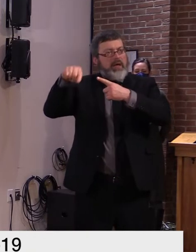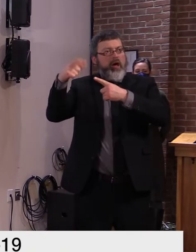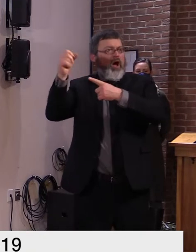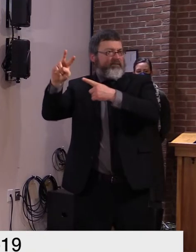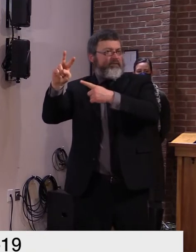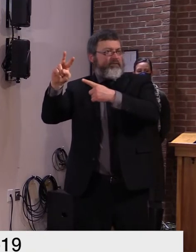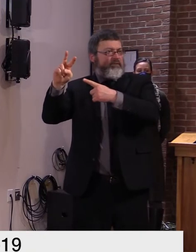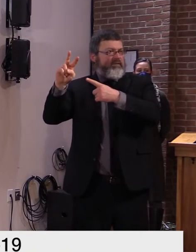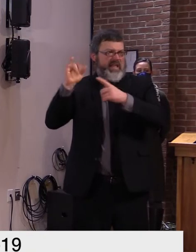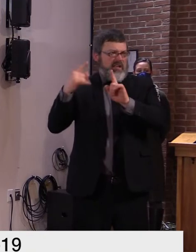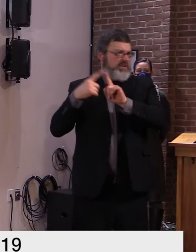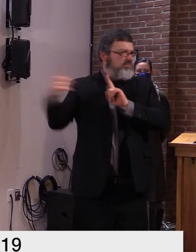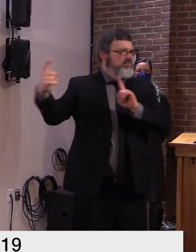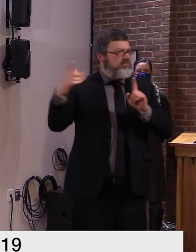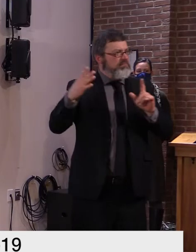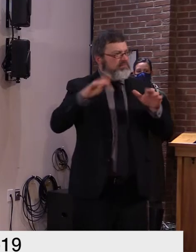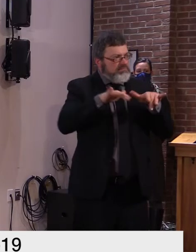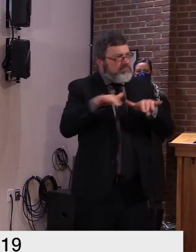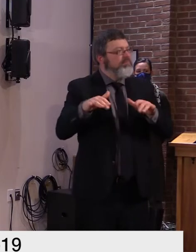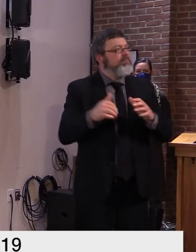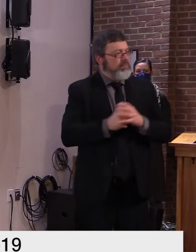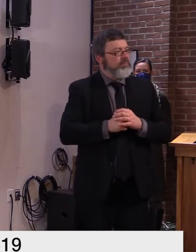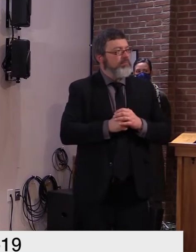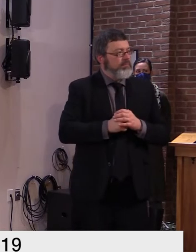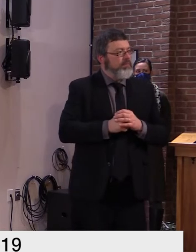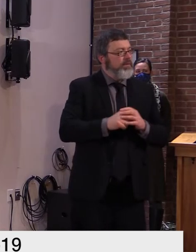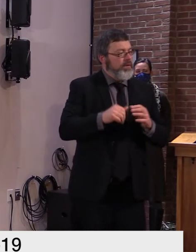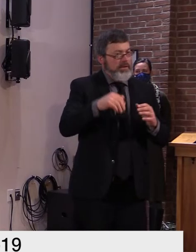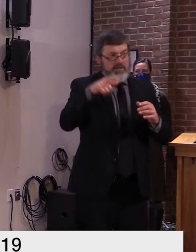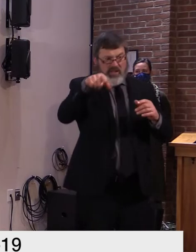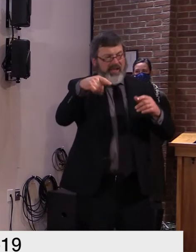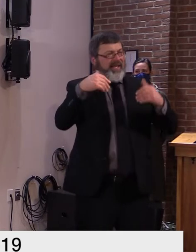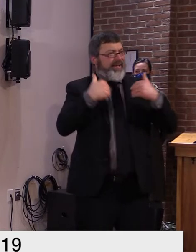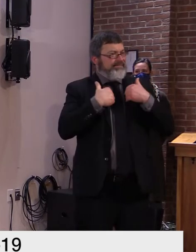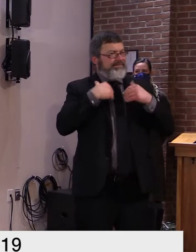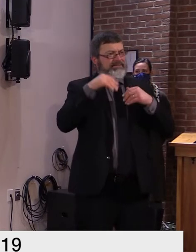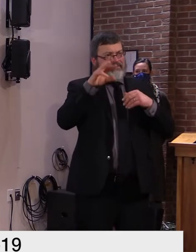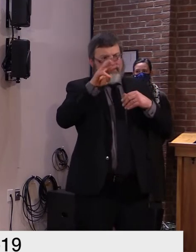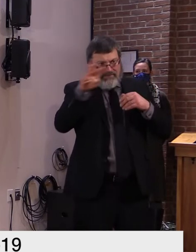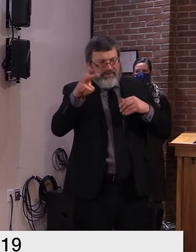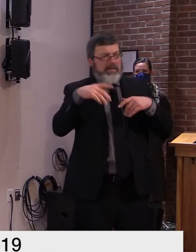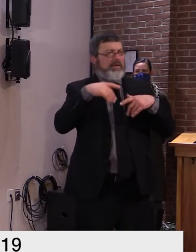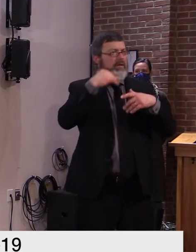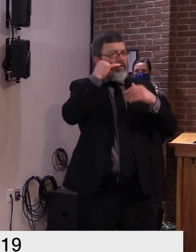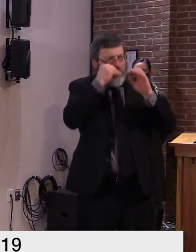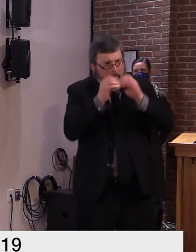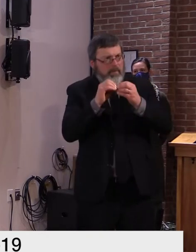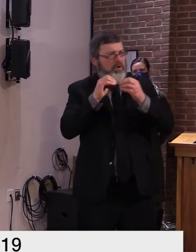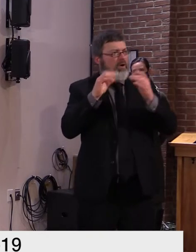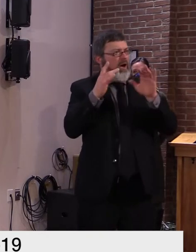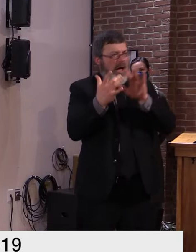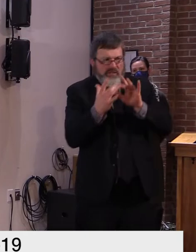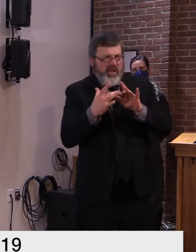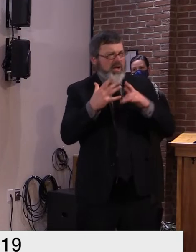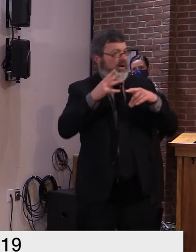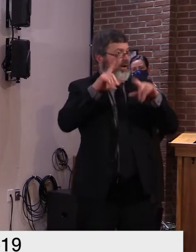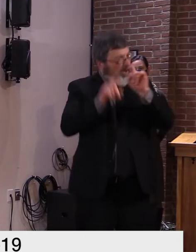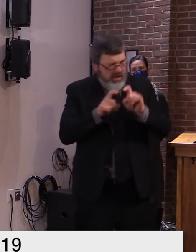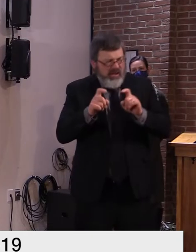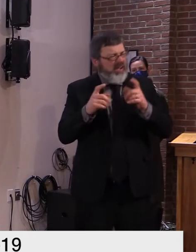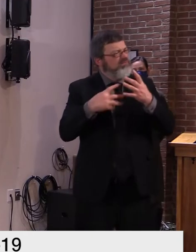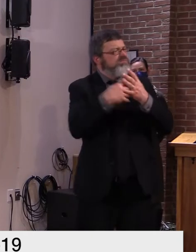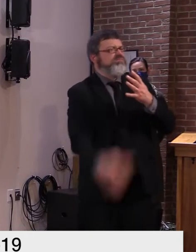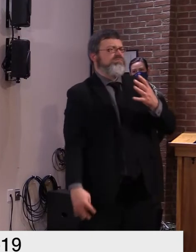and through regional based assisters the state also offers a planned comparison tool so